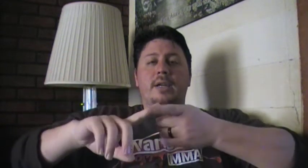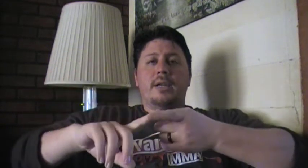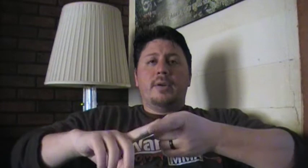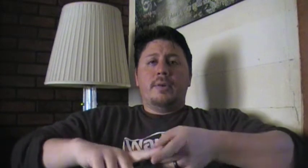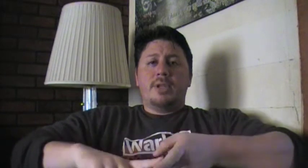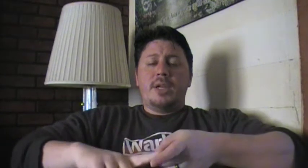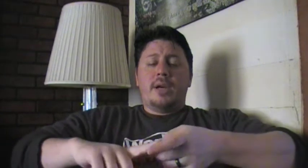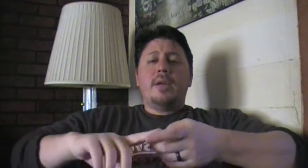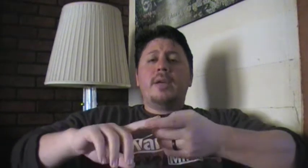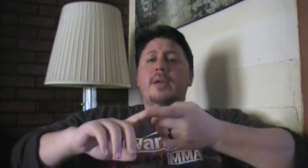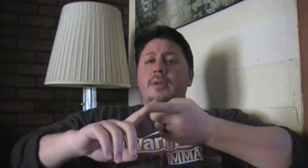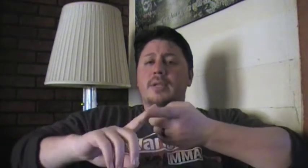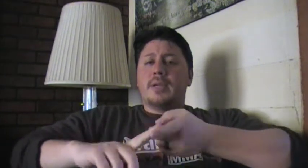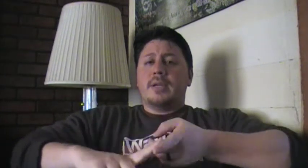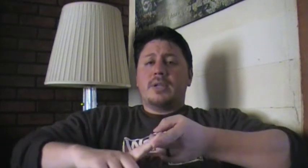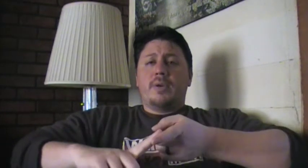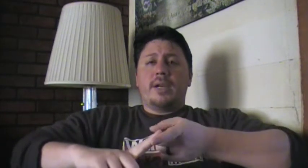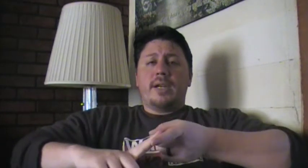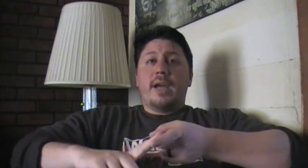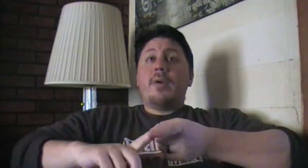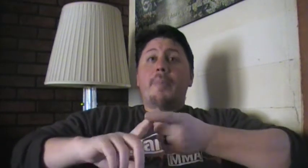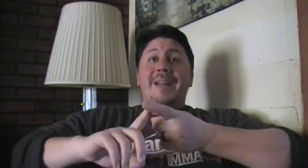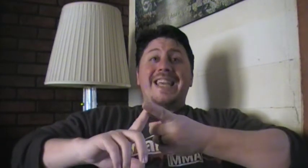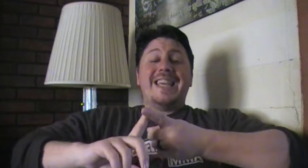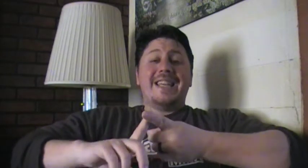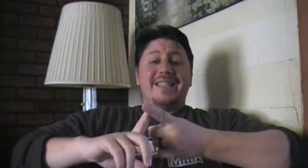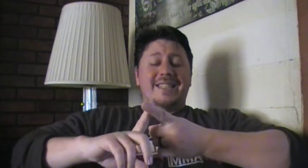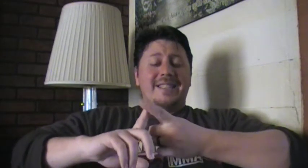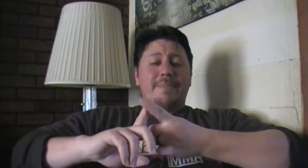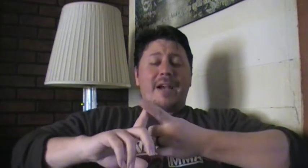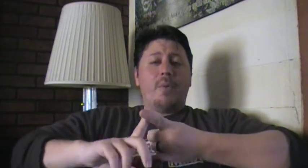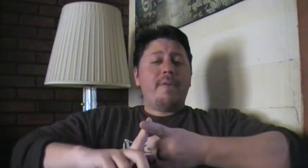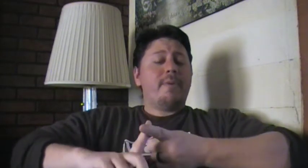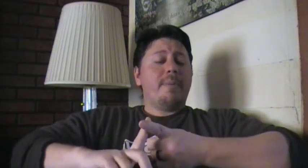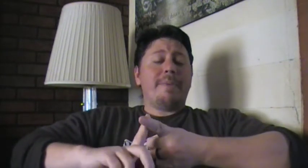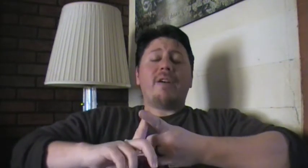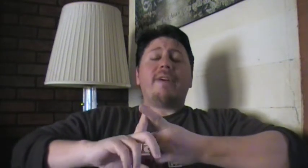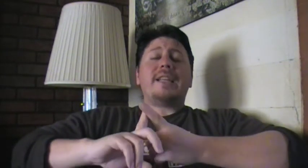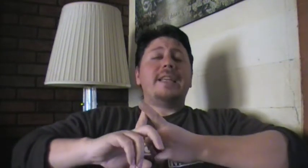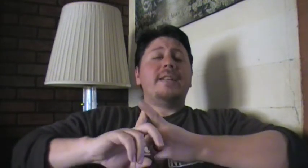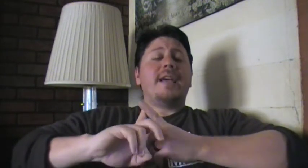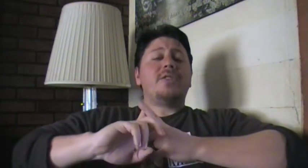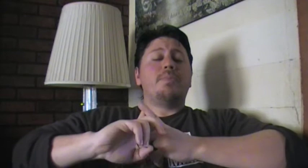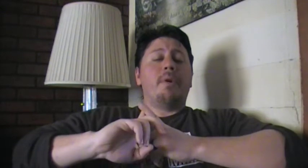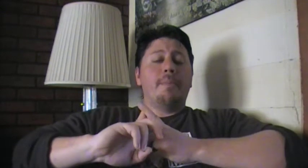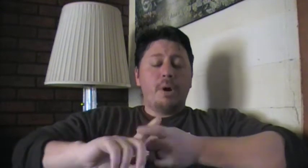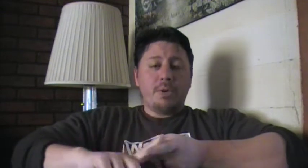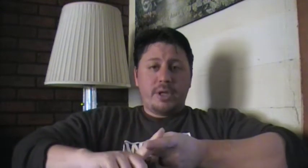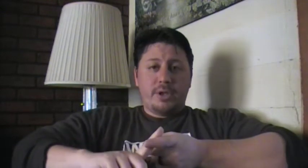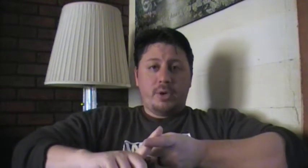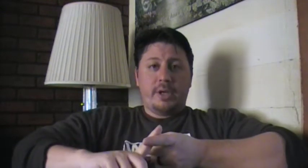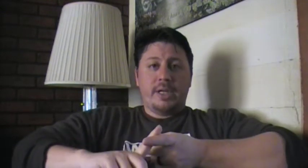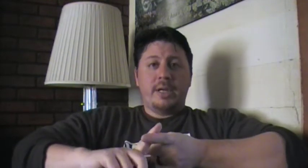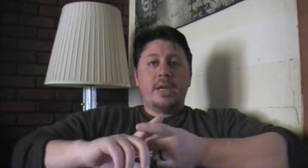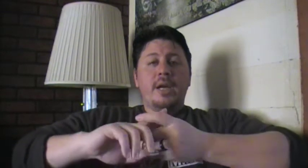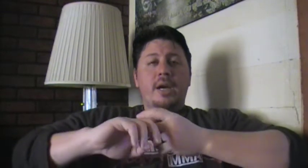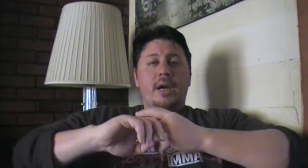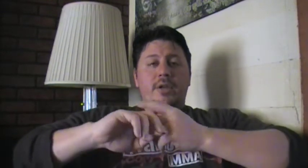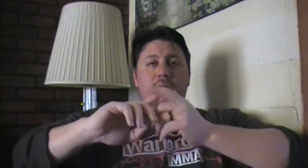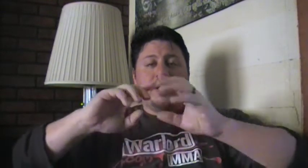Lyoto Machida, who is a Shotokan guy. But he doesn't back away from it. Matter of fact, he likes to promote Shotokan. Shotokan